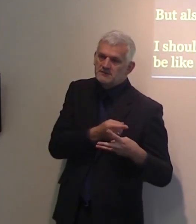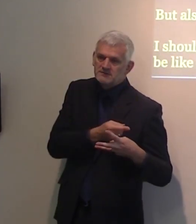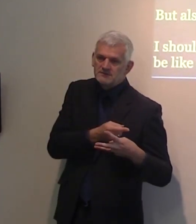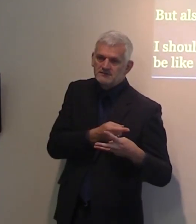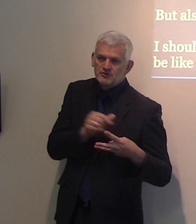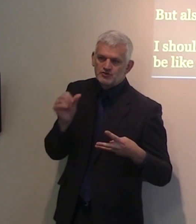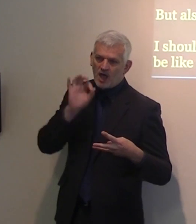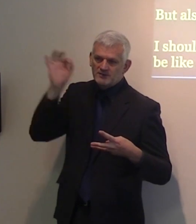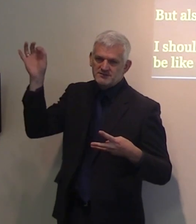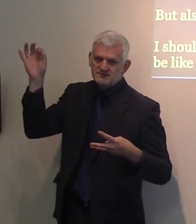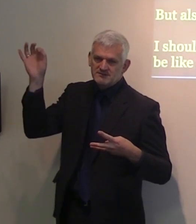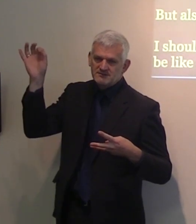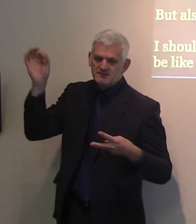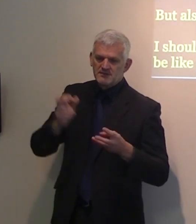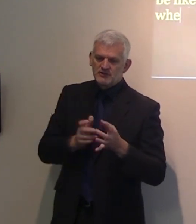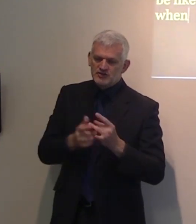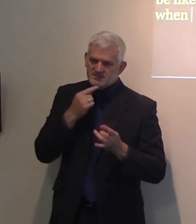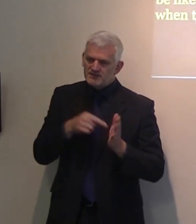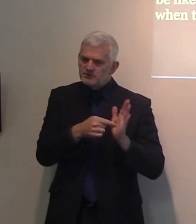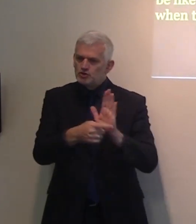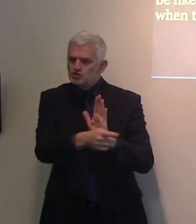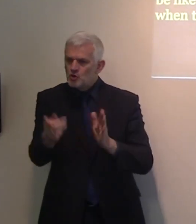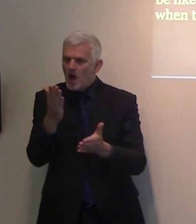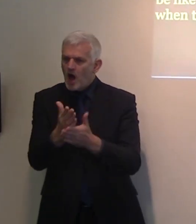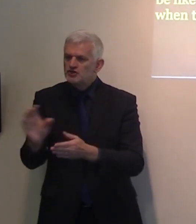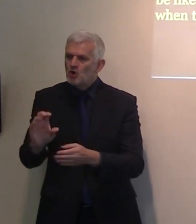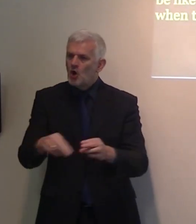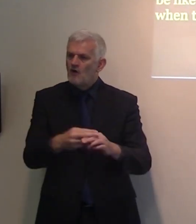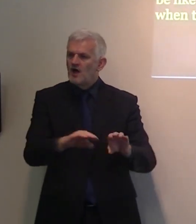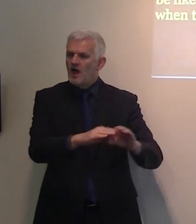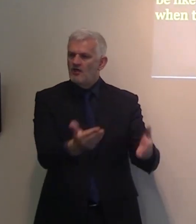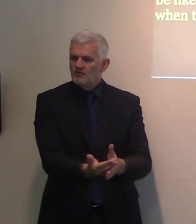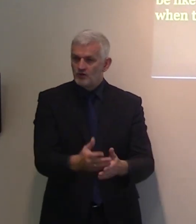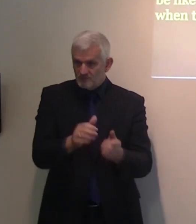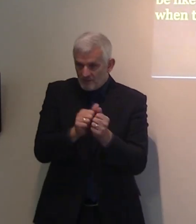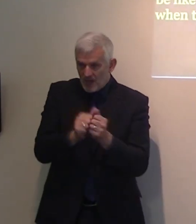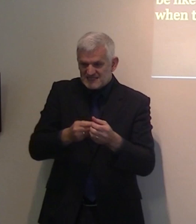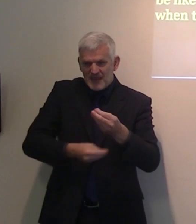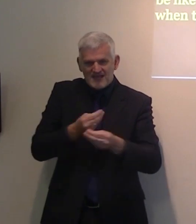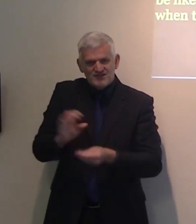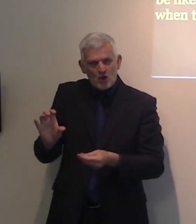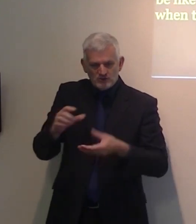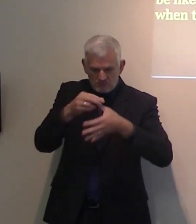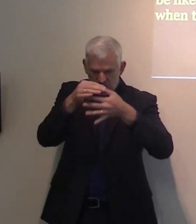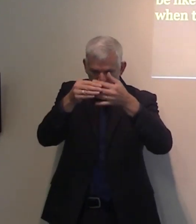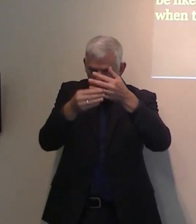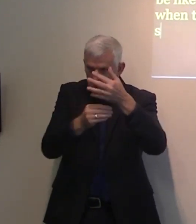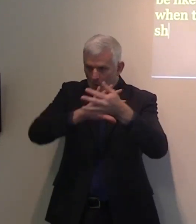you are the salt of the earth, you can combine all those properties into that attribute, into the quality he is